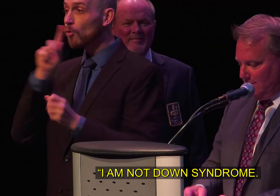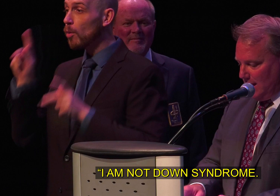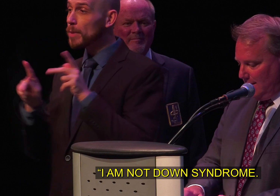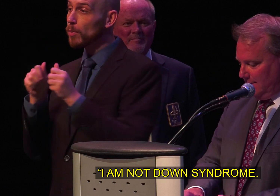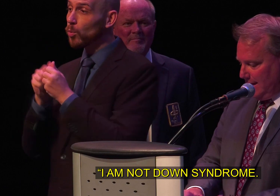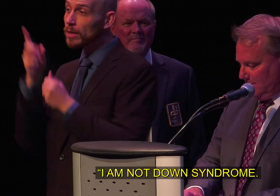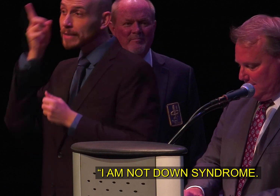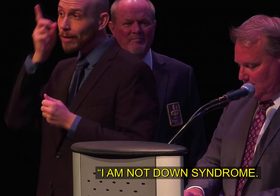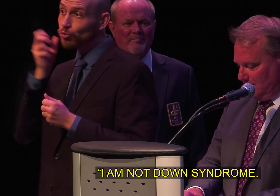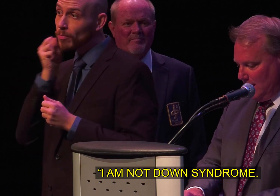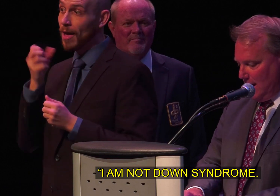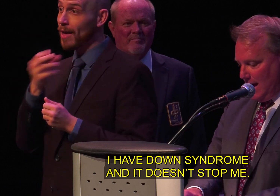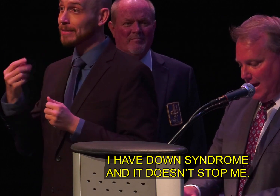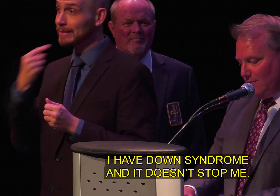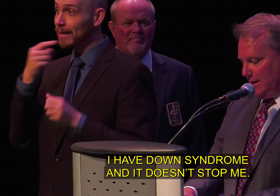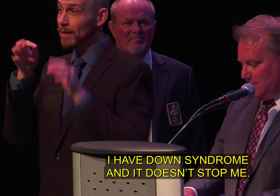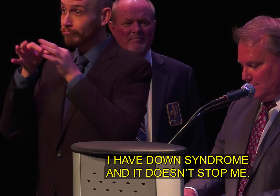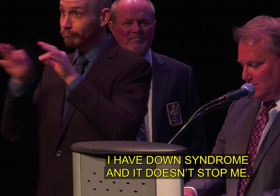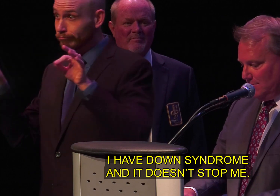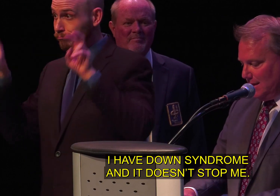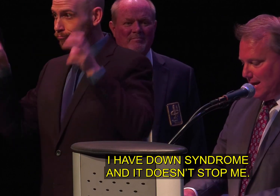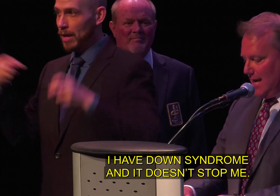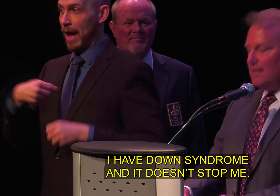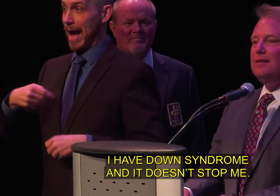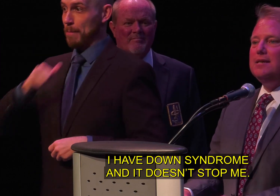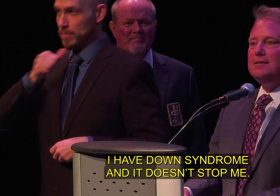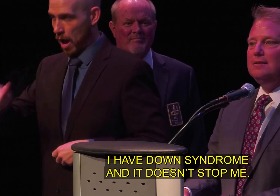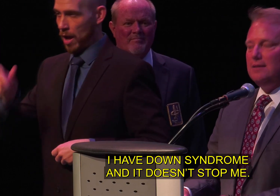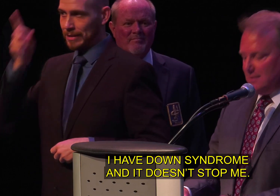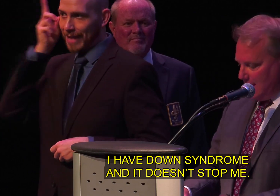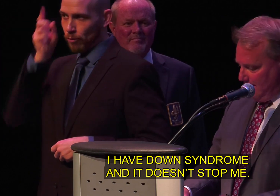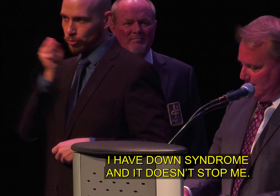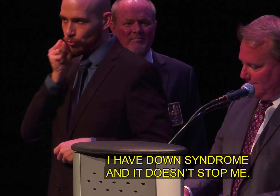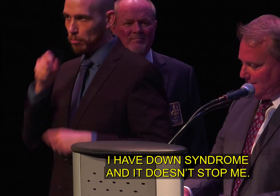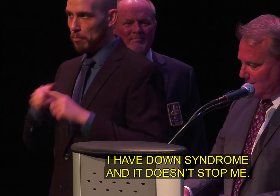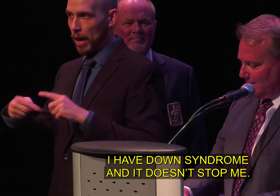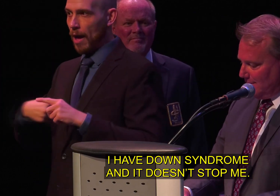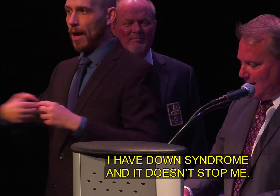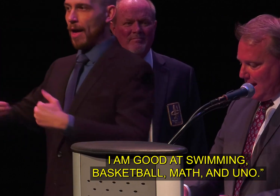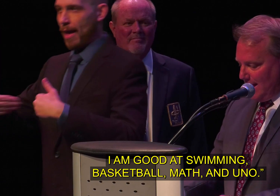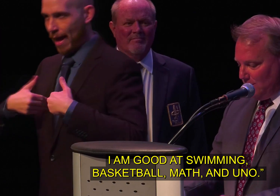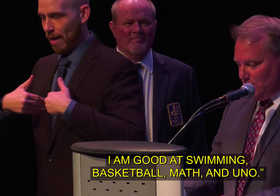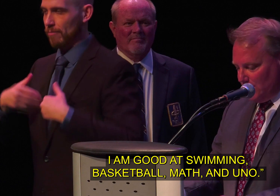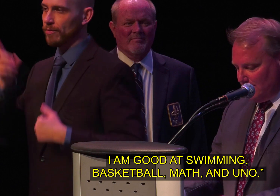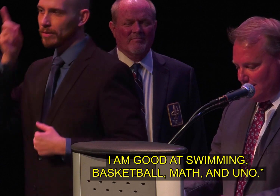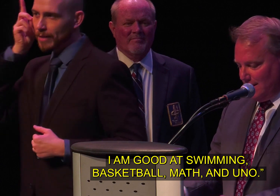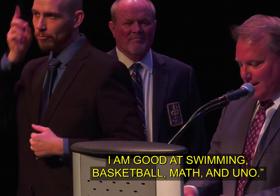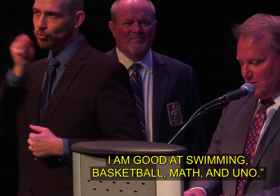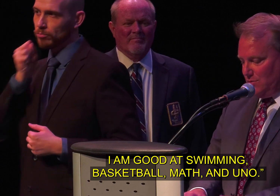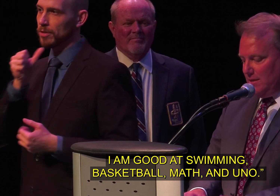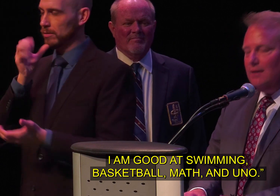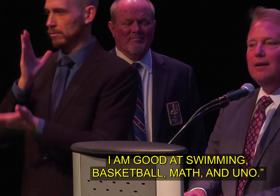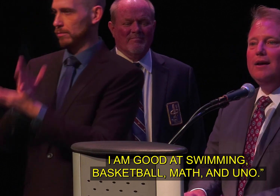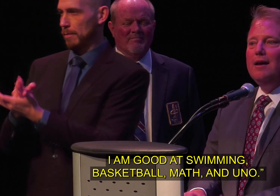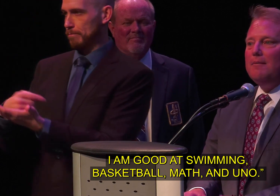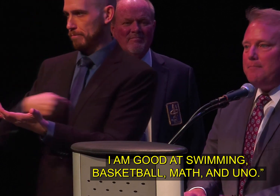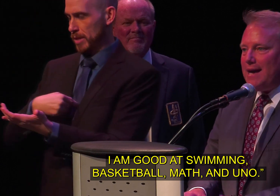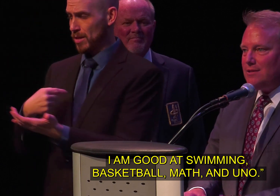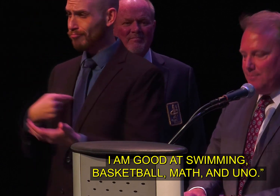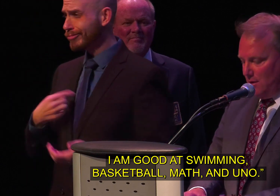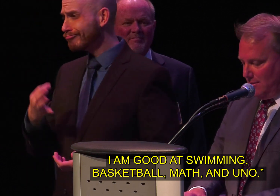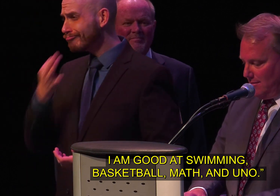i am not down syndrome i have down syndrome and it doesn't stop me i am good at swimming